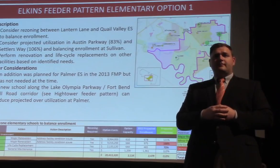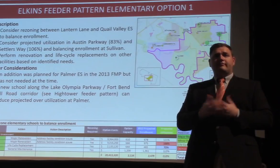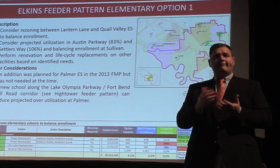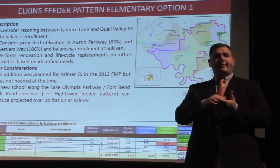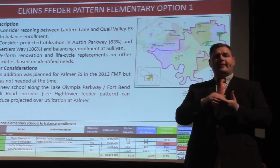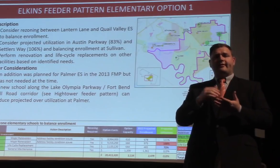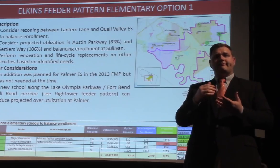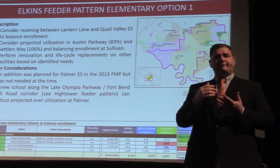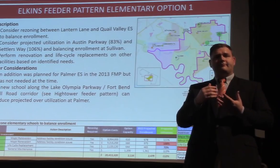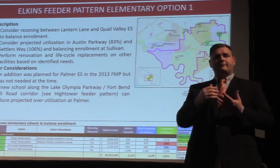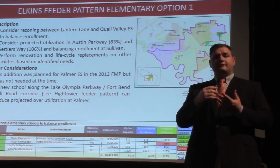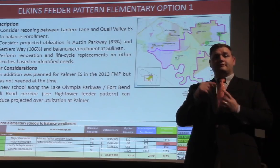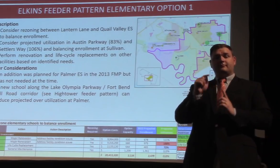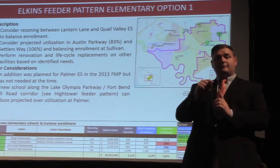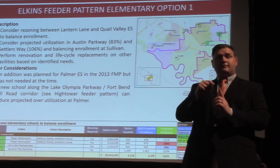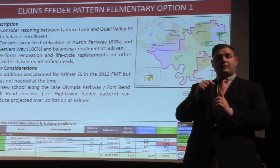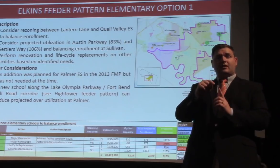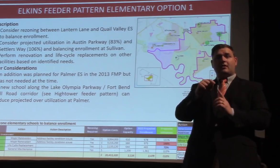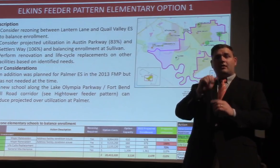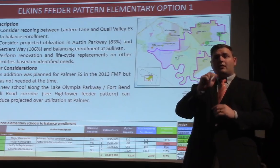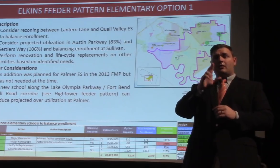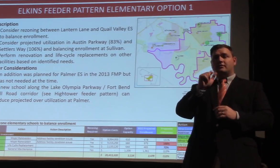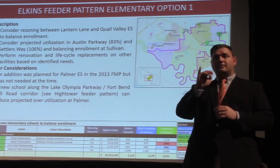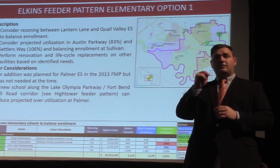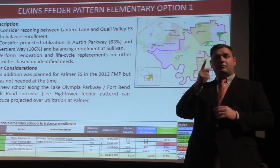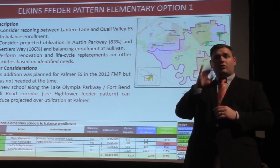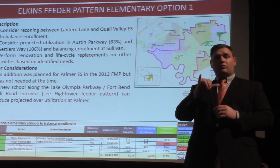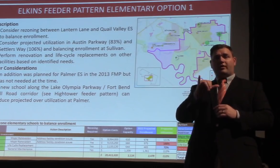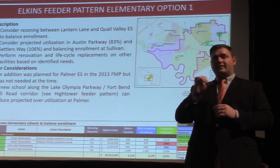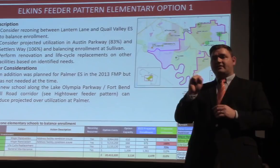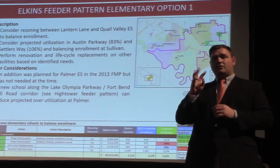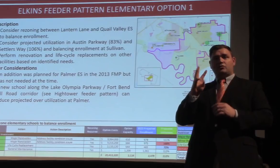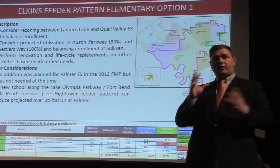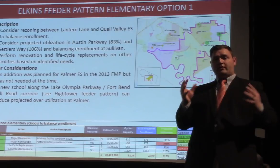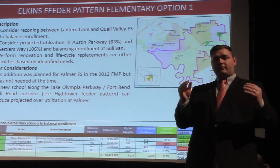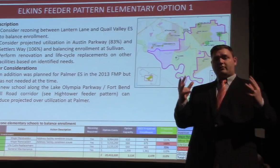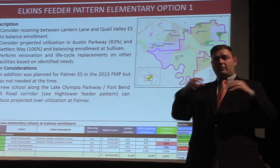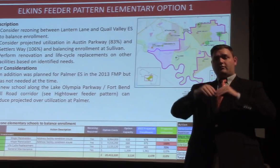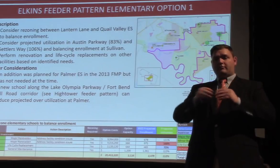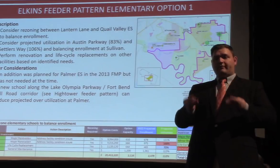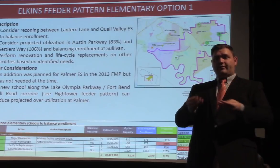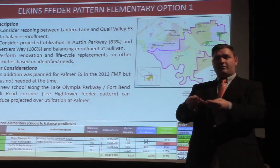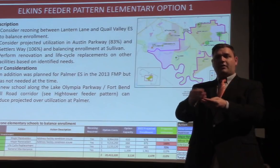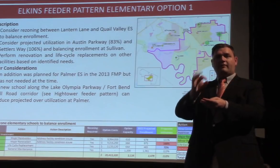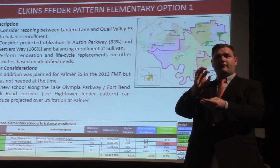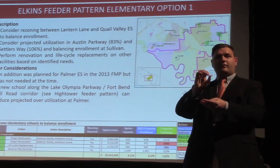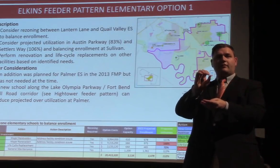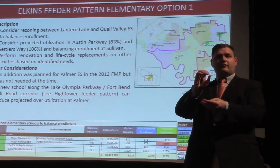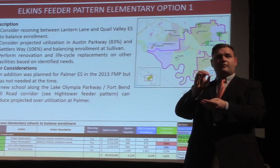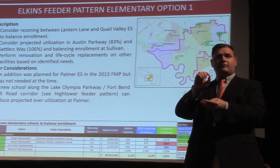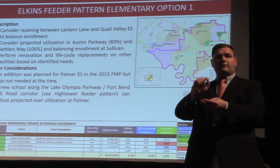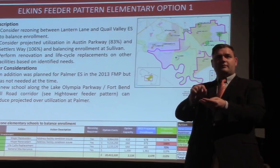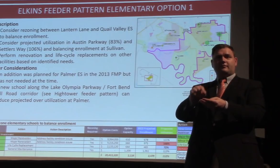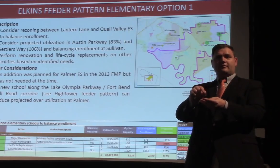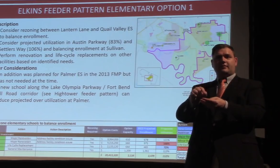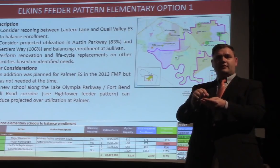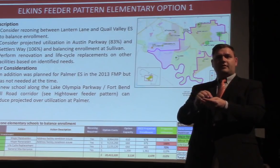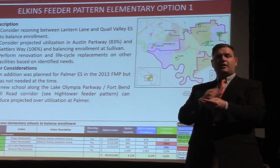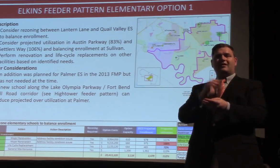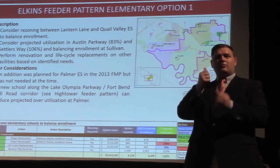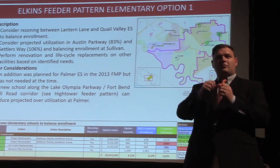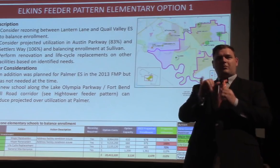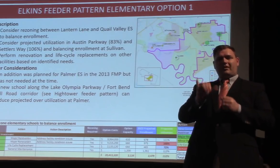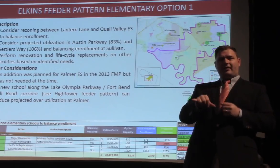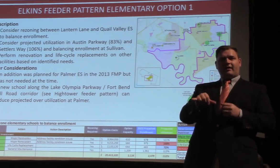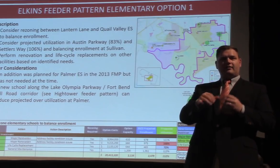consider that utilization at Austin Parkway and Settlers Way within the Clements feeder pattern to possibly relieve Sullivan in the future. Keep in mind that those facilities might have